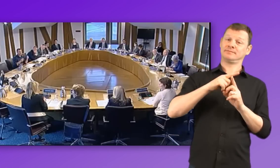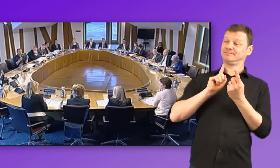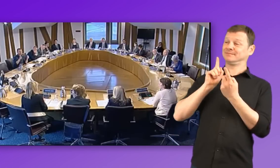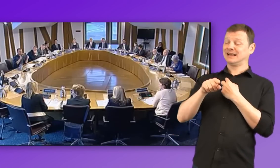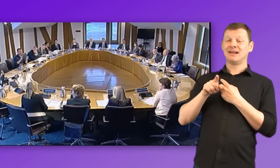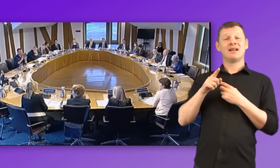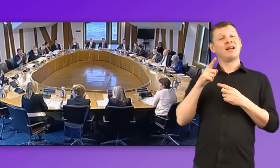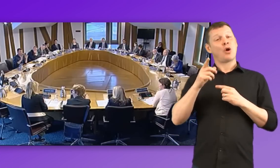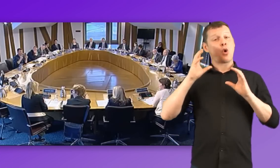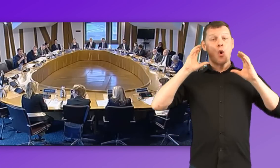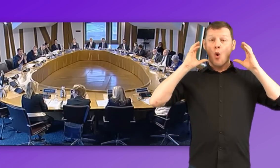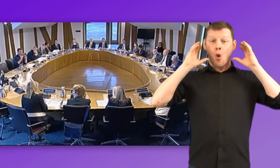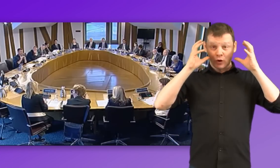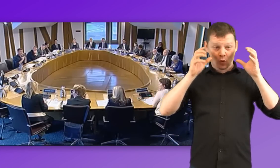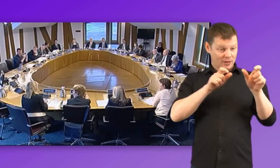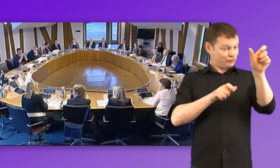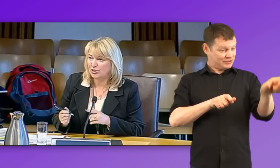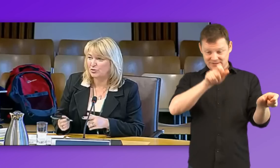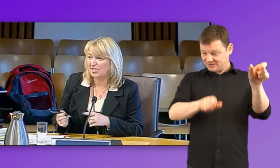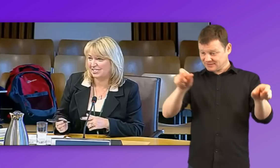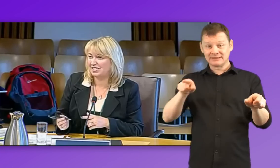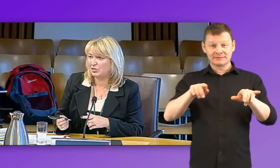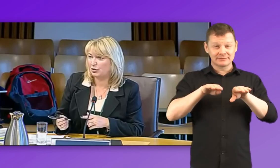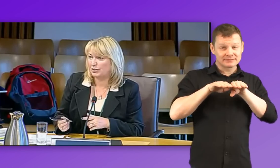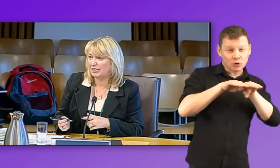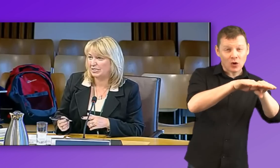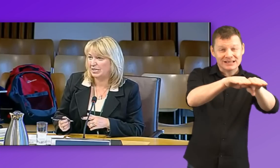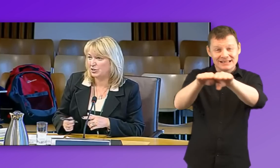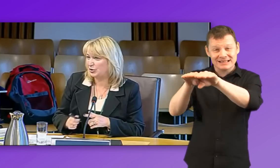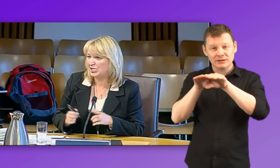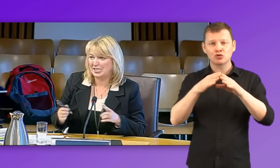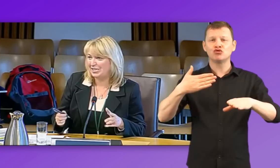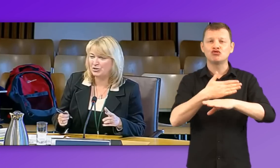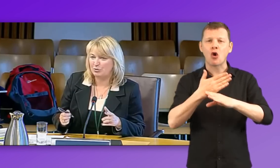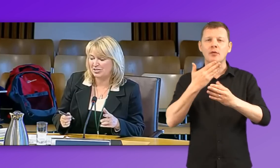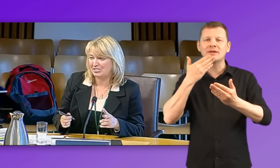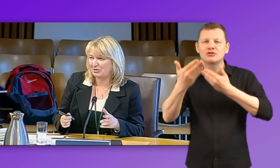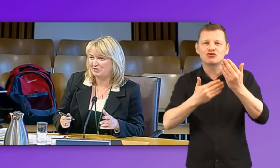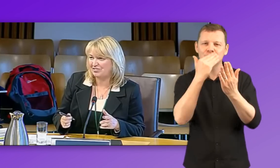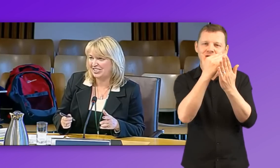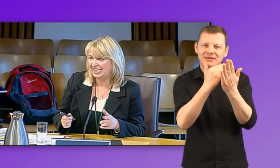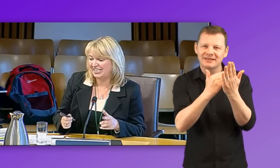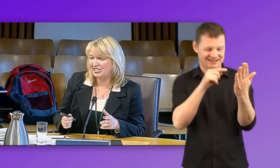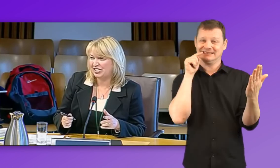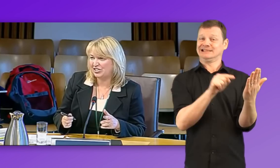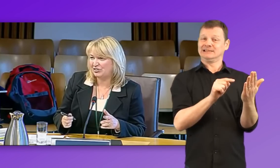consistency between the audiologists that do exist in Scotland. So there isn't a job description for an educational